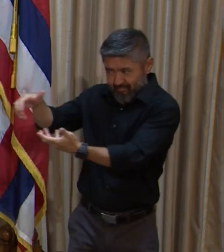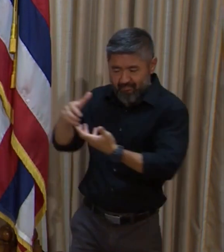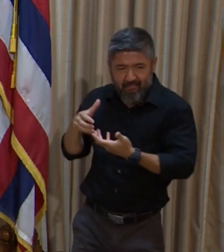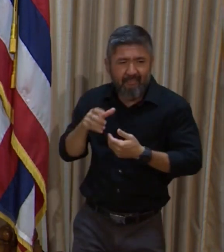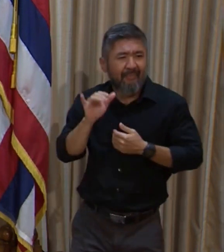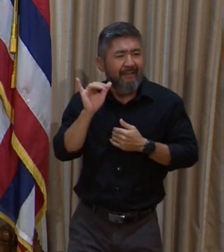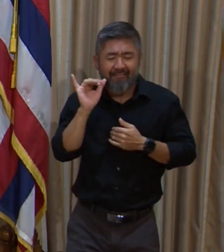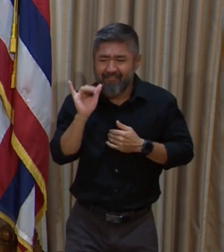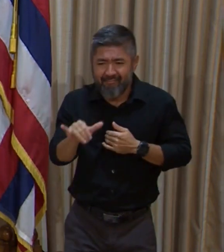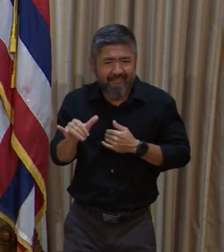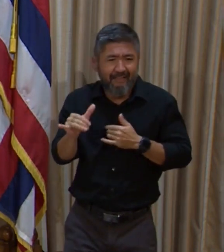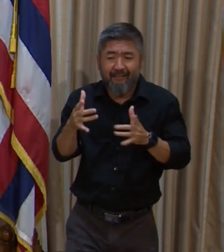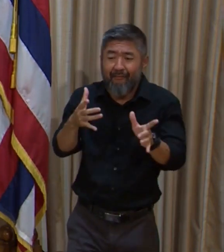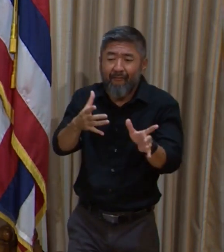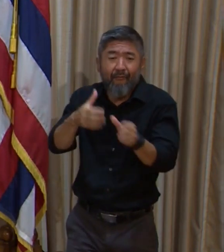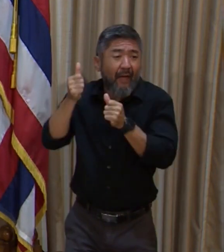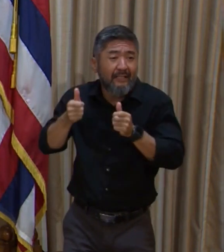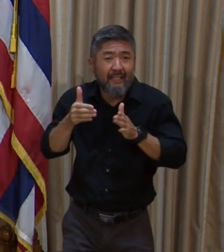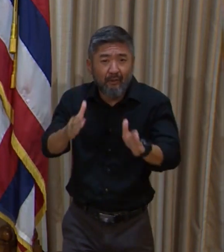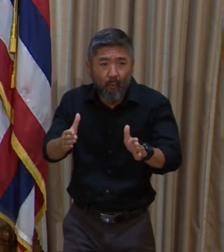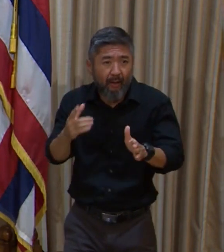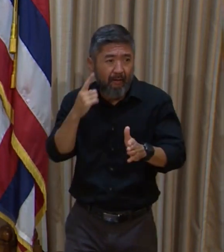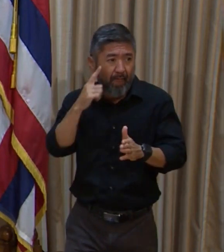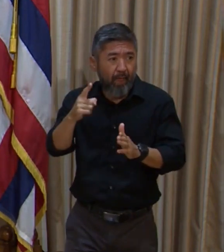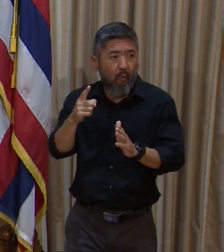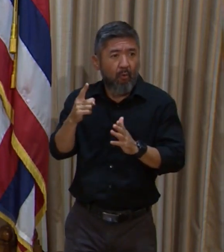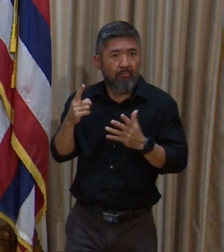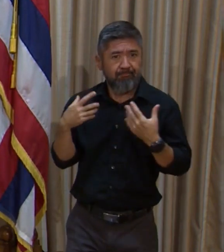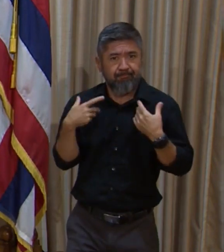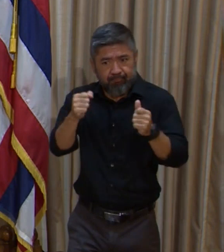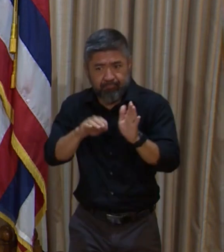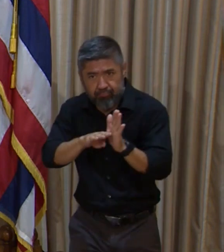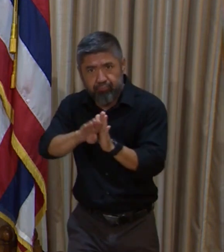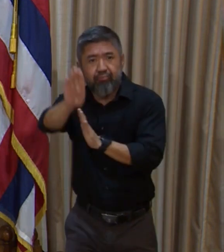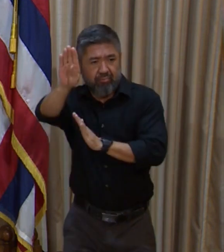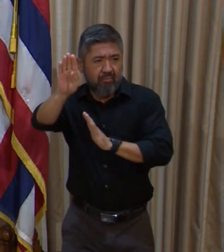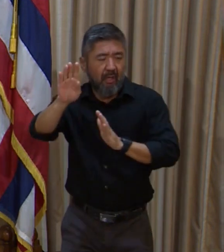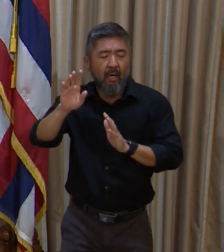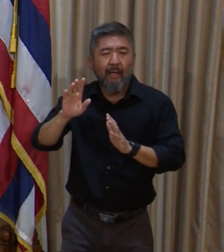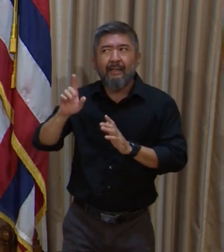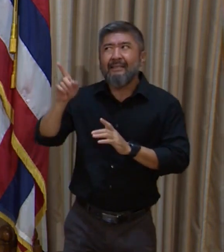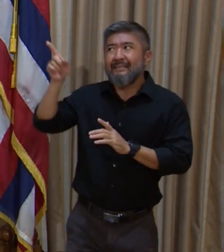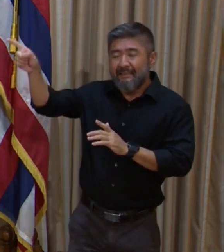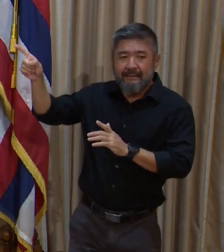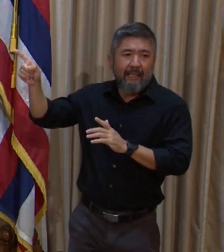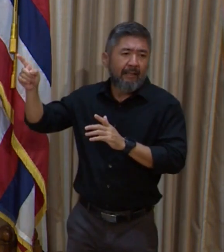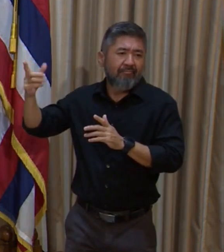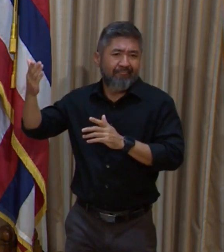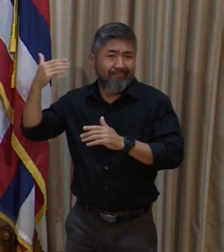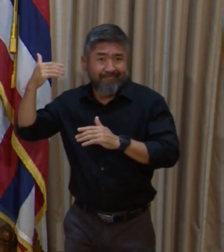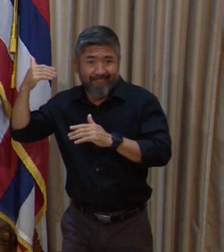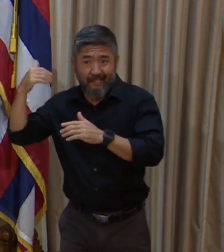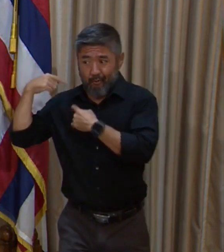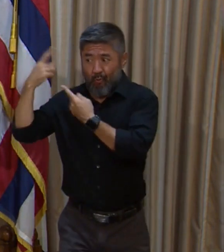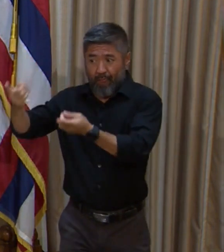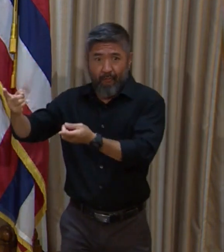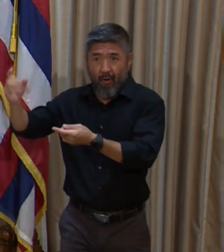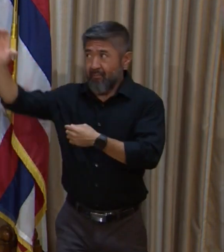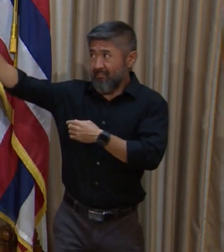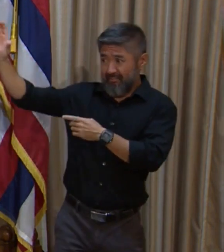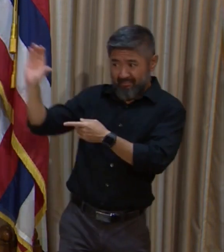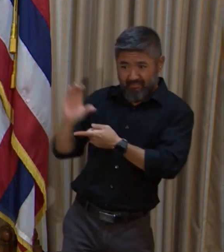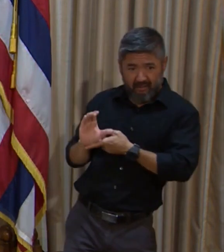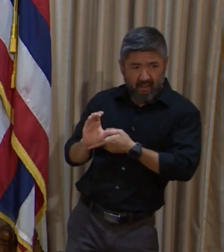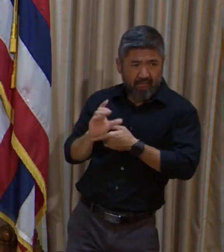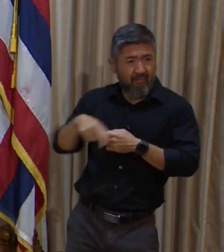way to recovery. Based on what they have already appropriated in the past, as you